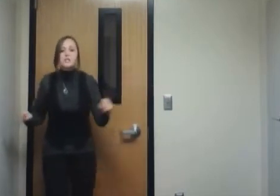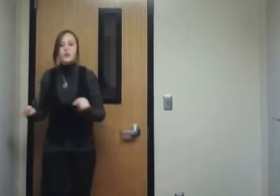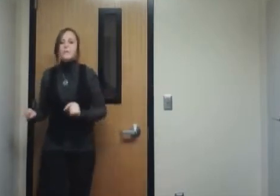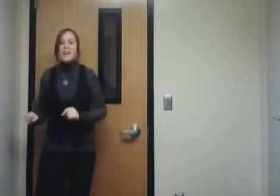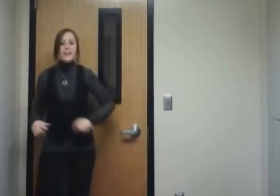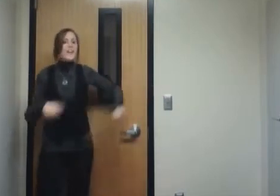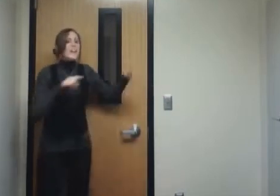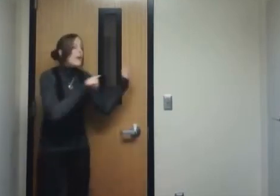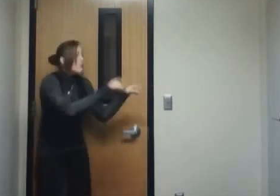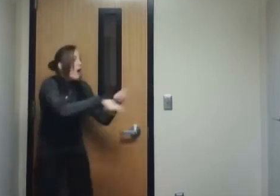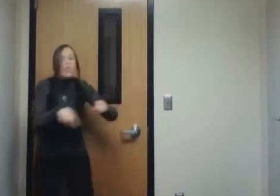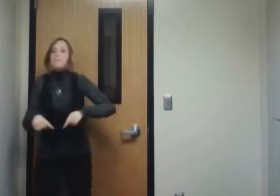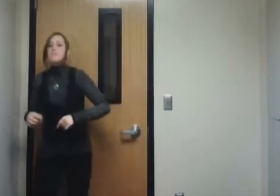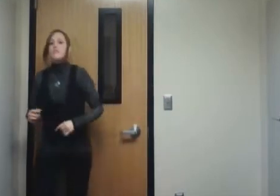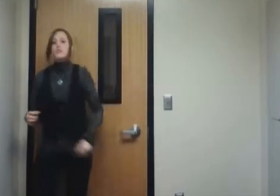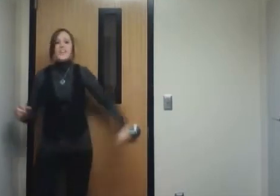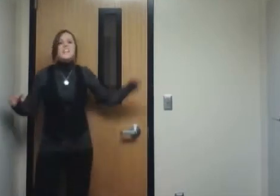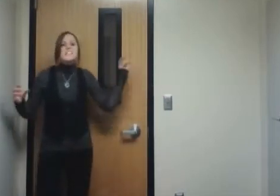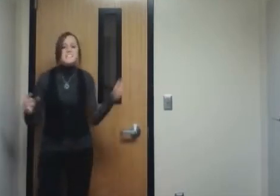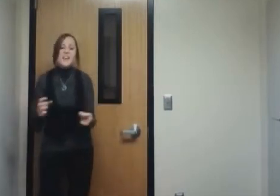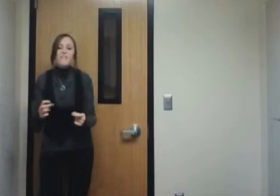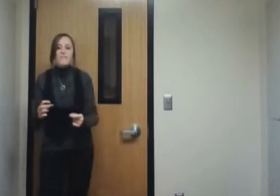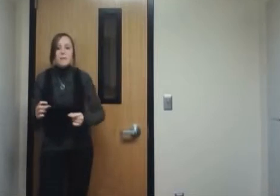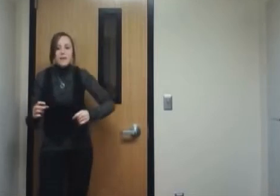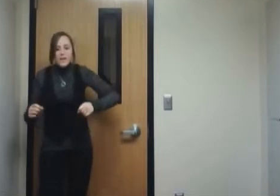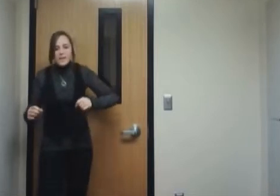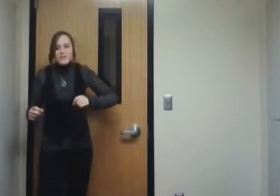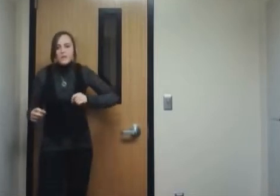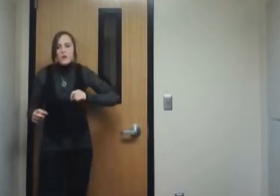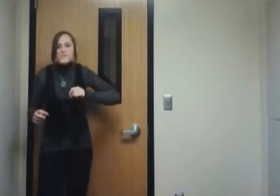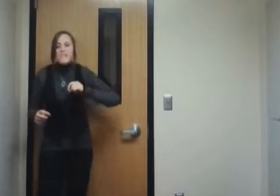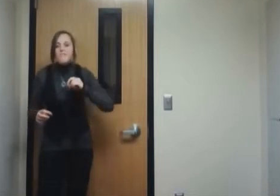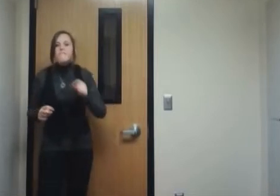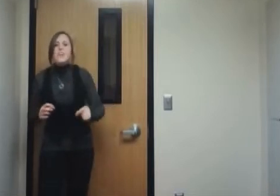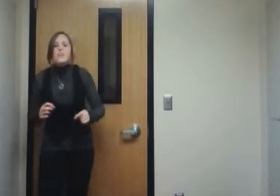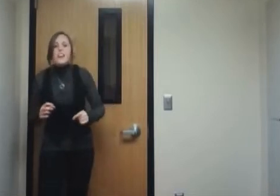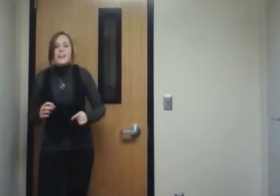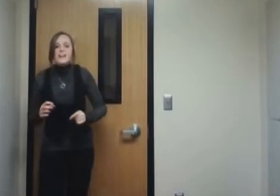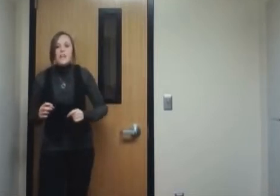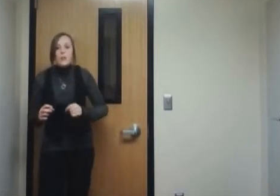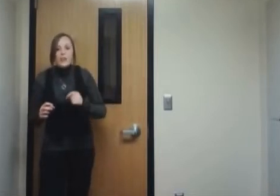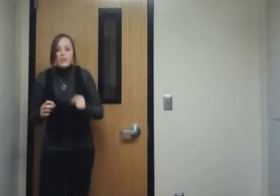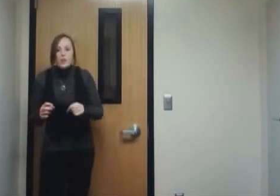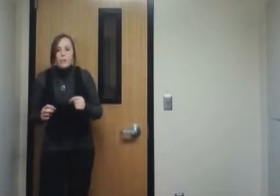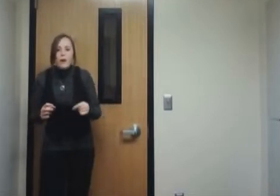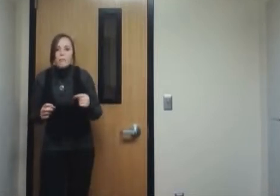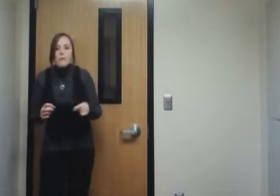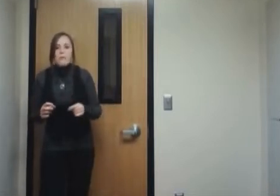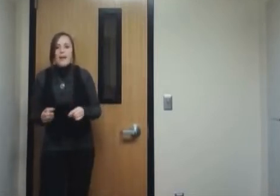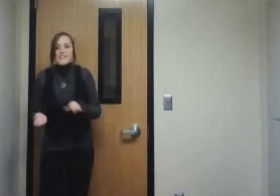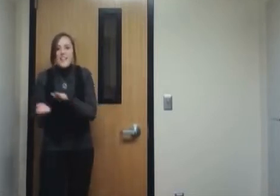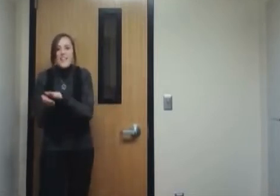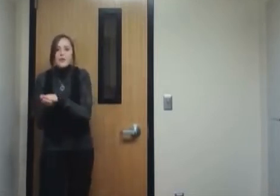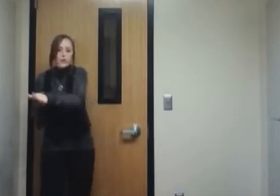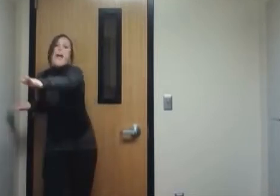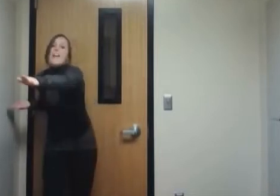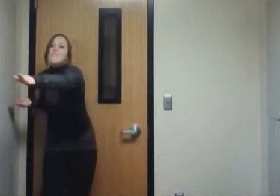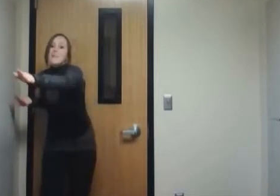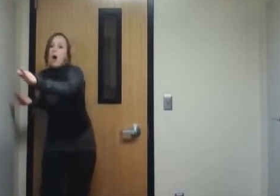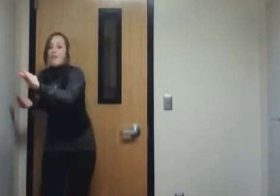stray penny, count them all up individually, stuff them into those infuriatingly annoying little brown paper bags, and then drive them off